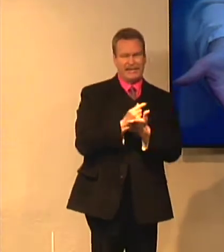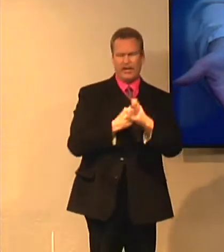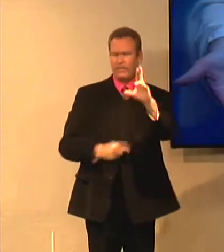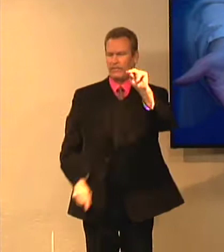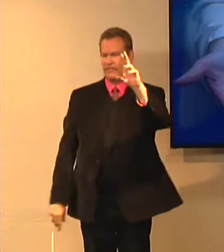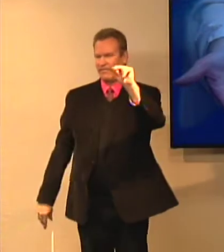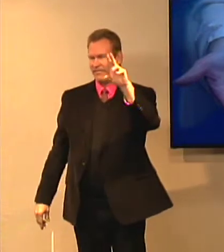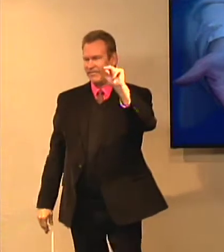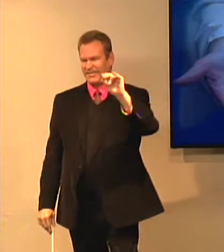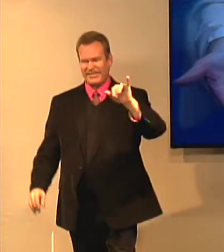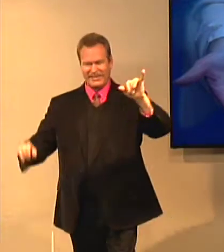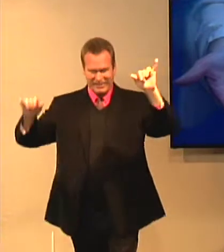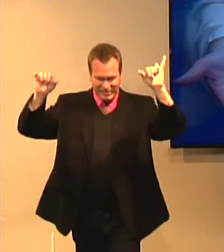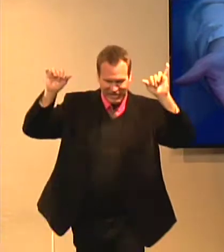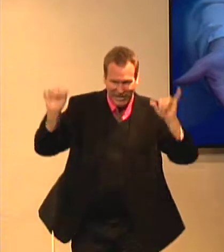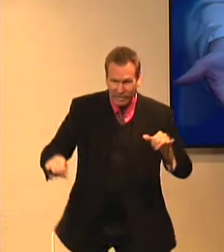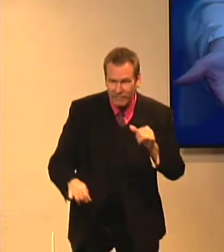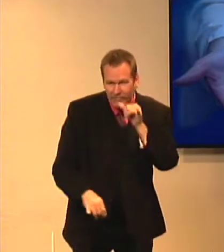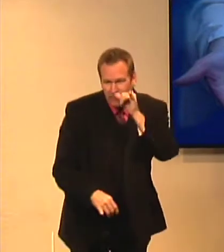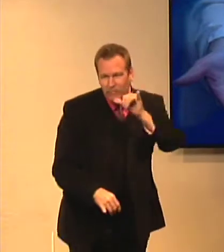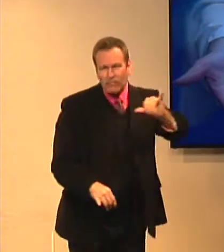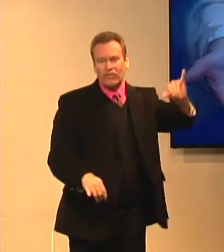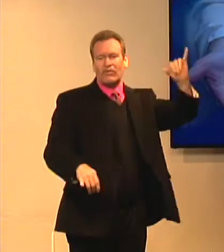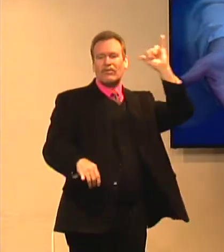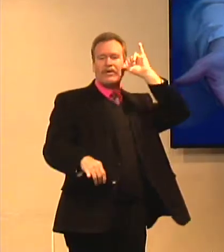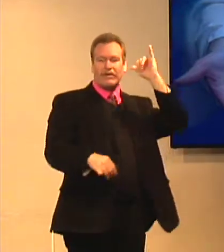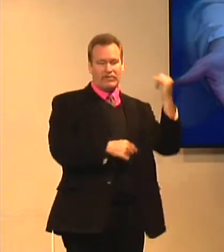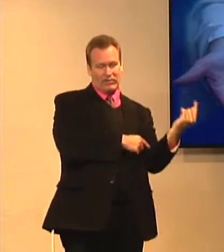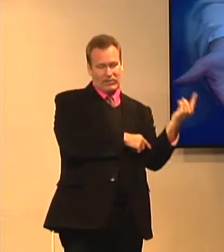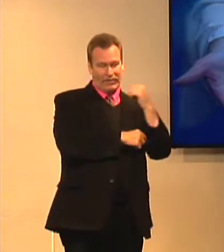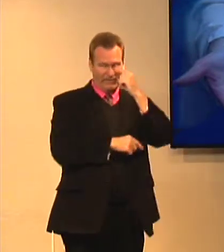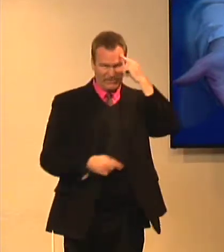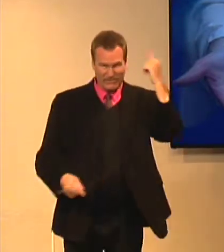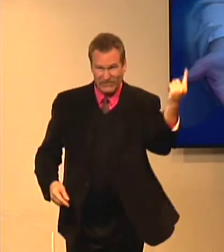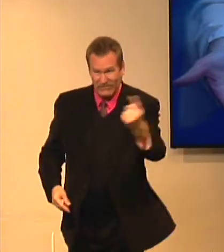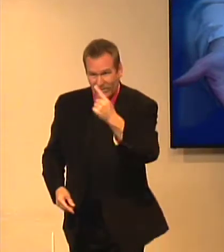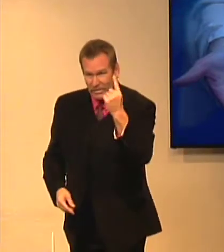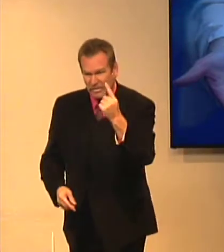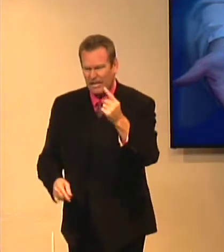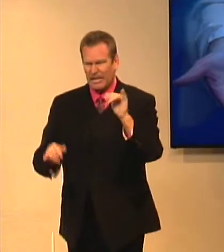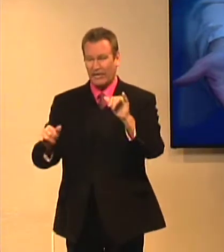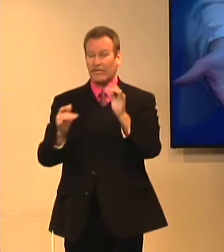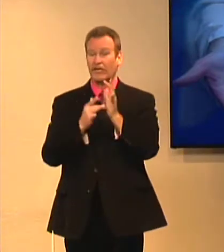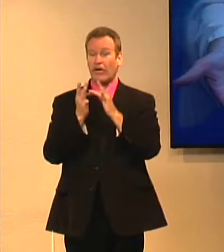There is no different, no new gospel. Jesus Christ is the same yesterday, today, and forever.